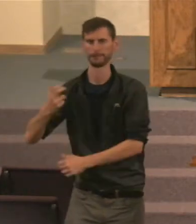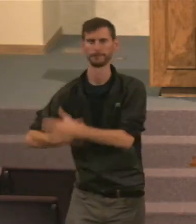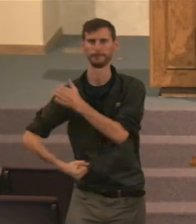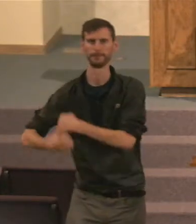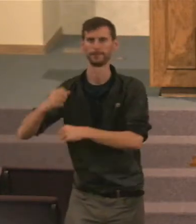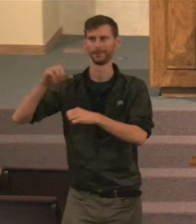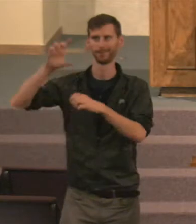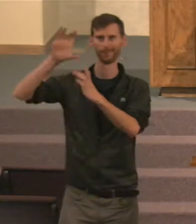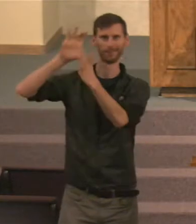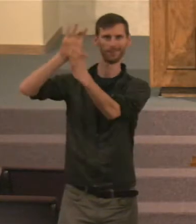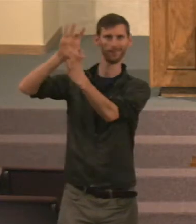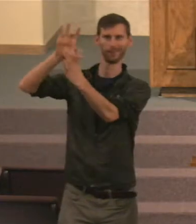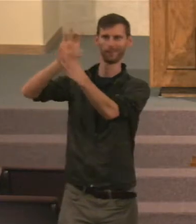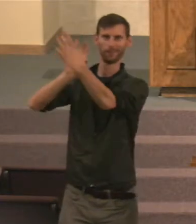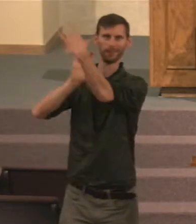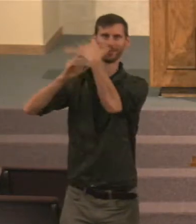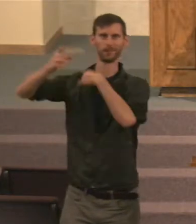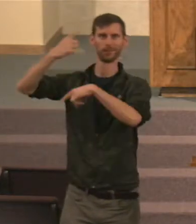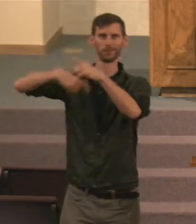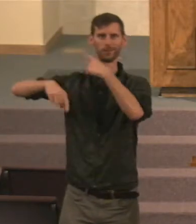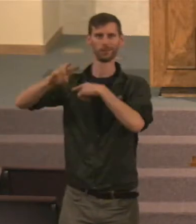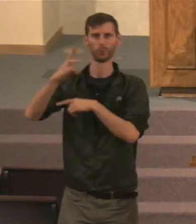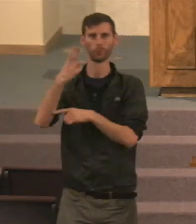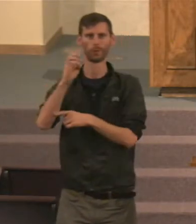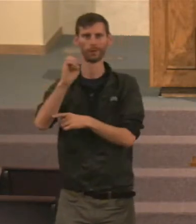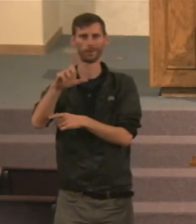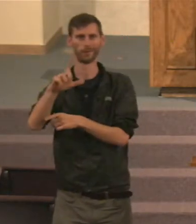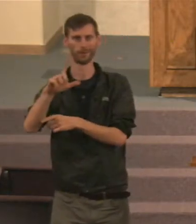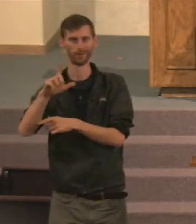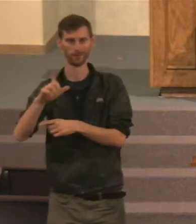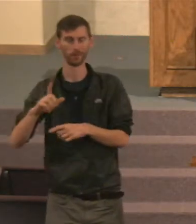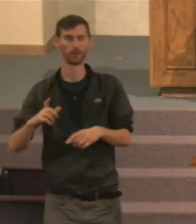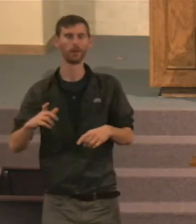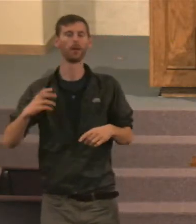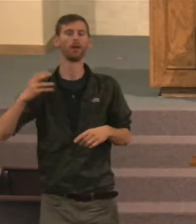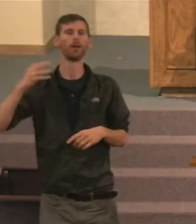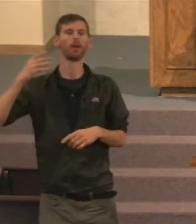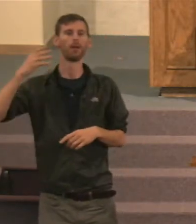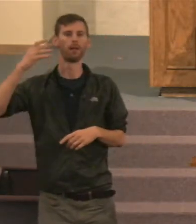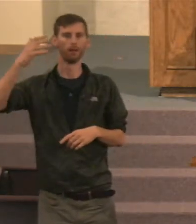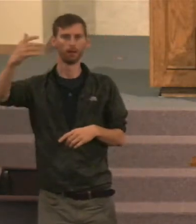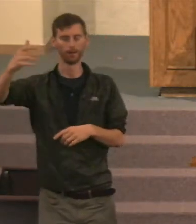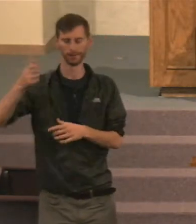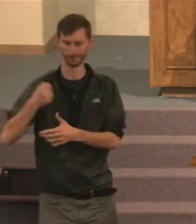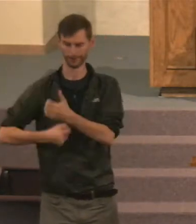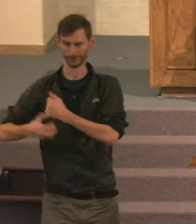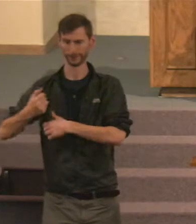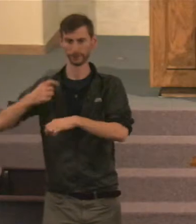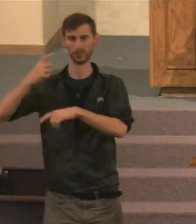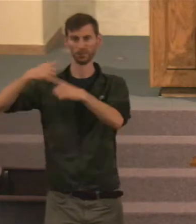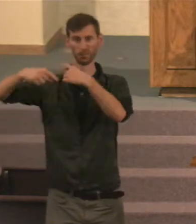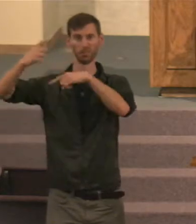country, Years back, In a well. But over time, What happens to that wooden bucket?